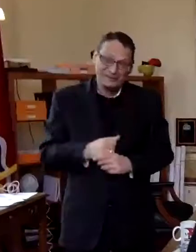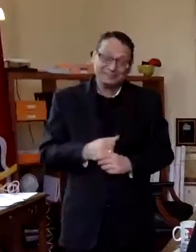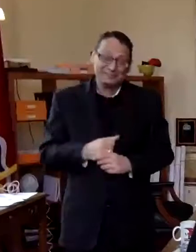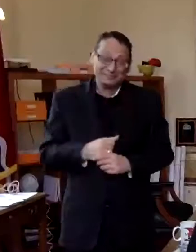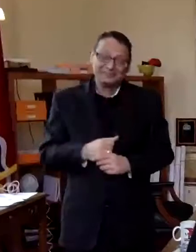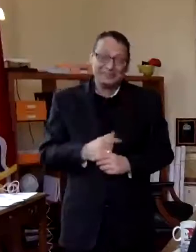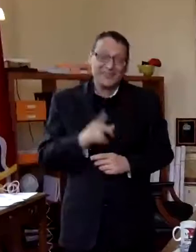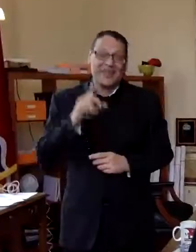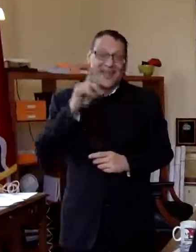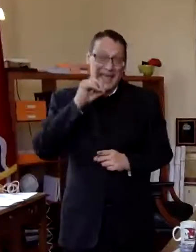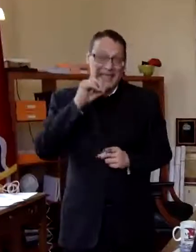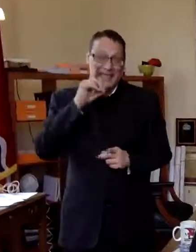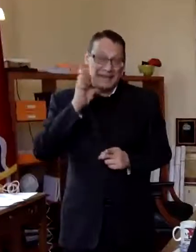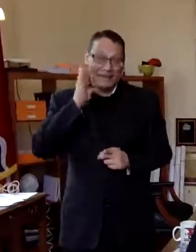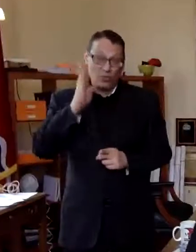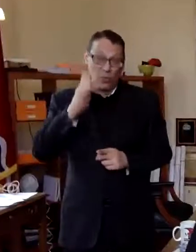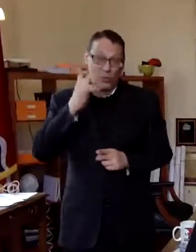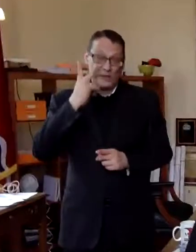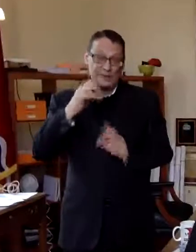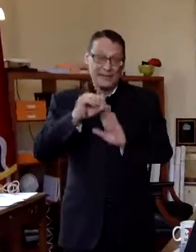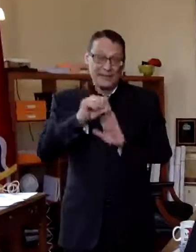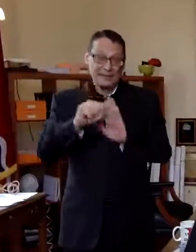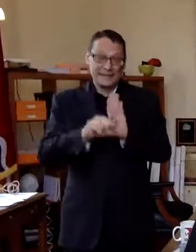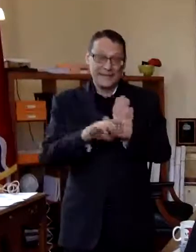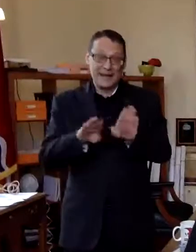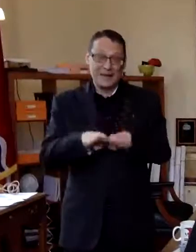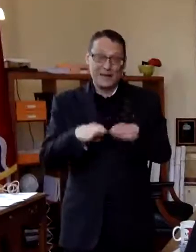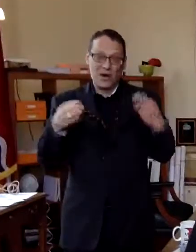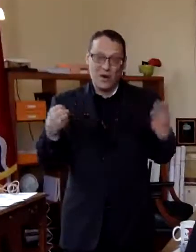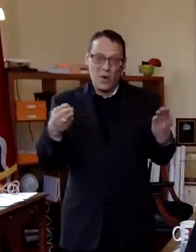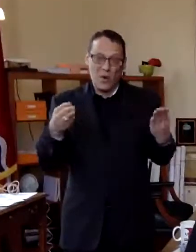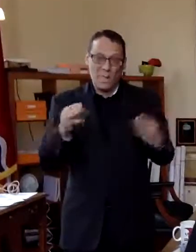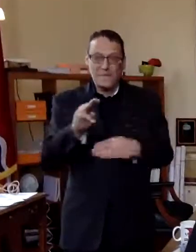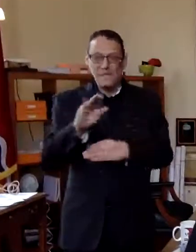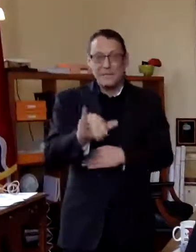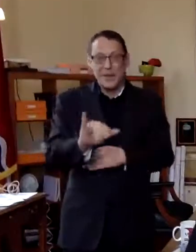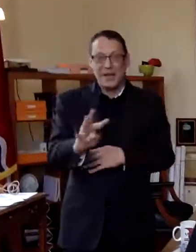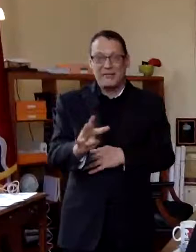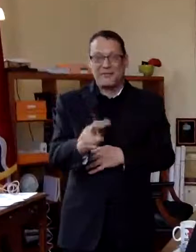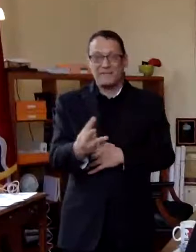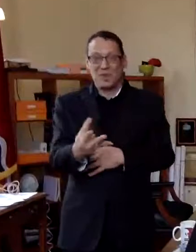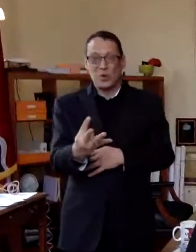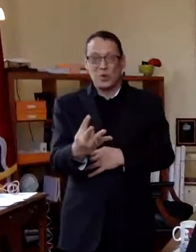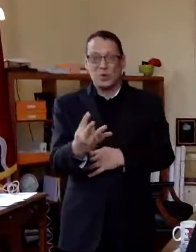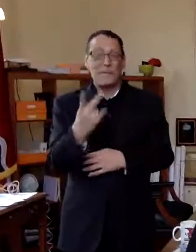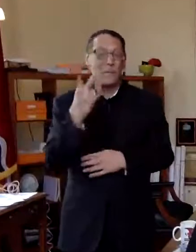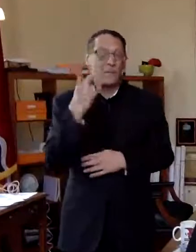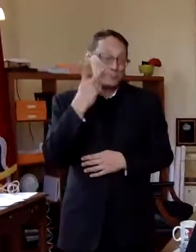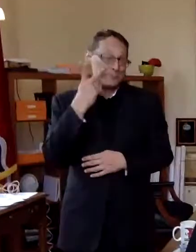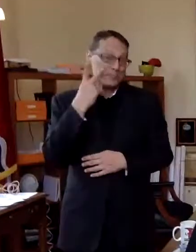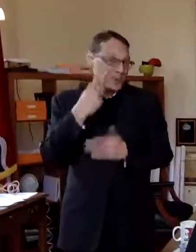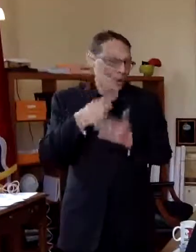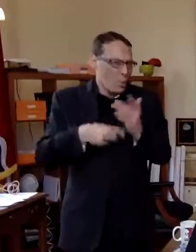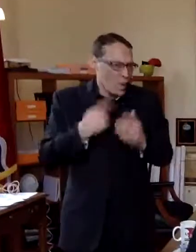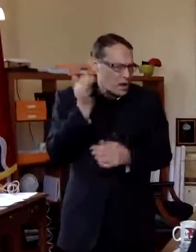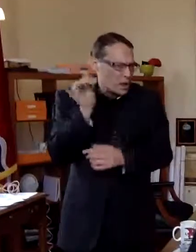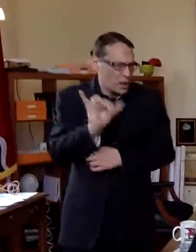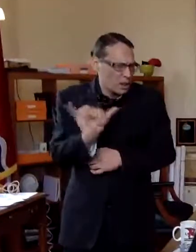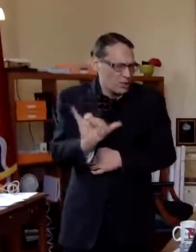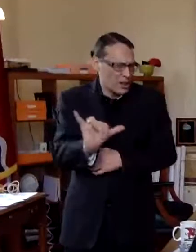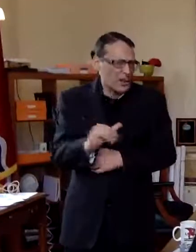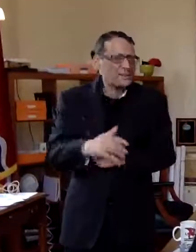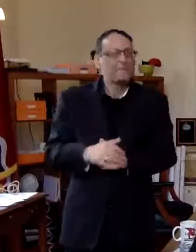i think you're going to see the state open back up um may 4th i think it is and we'll see what that looks like